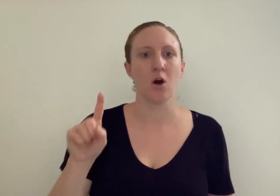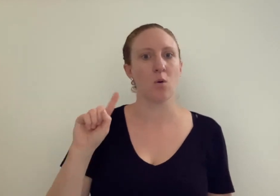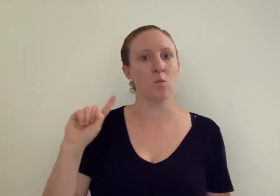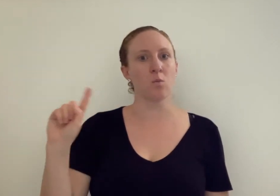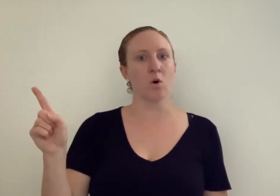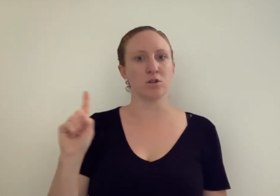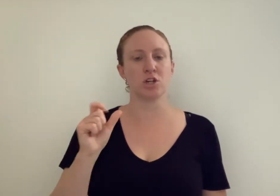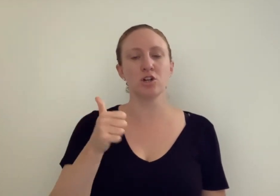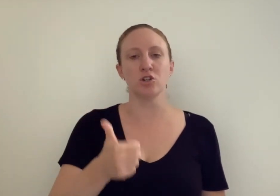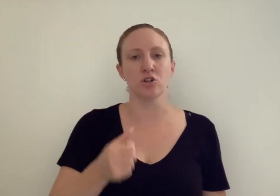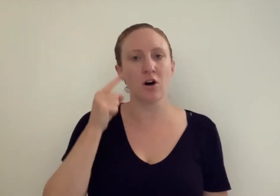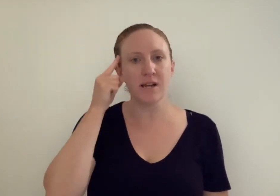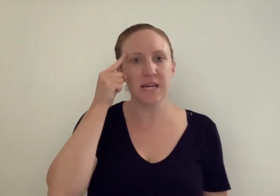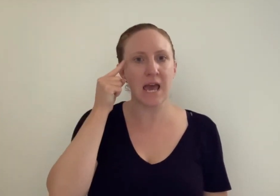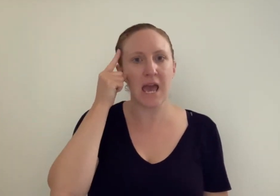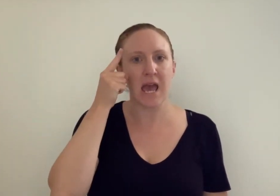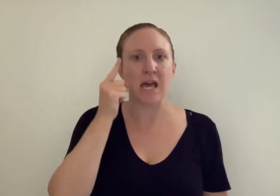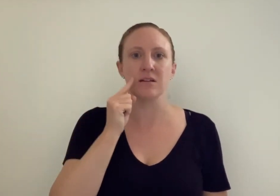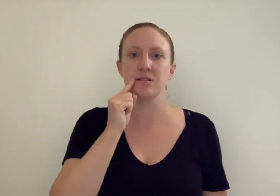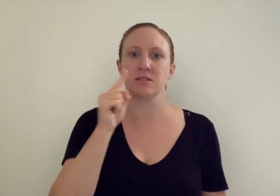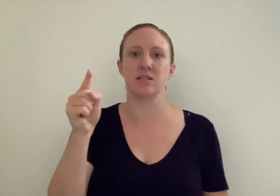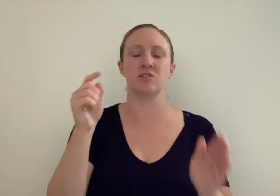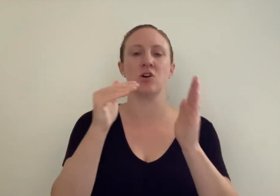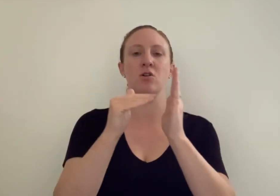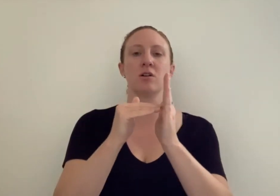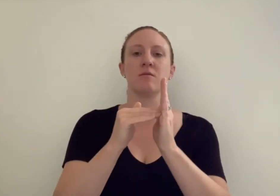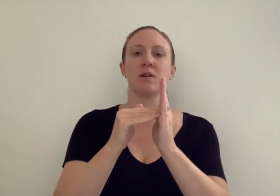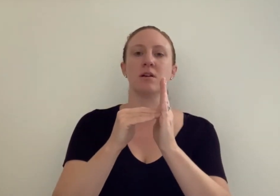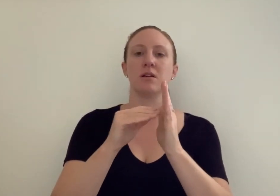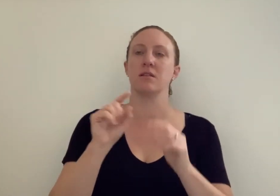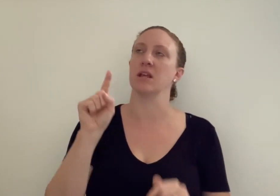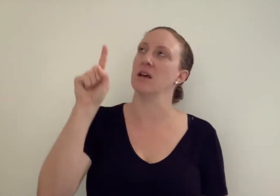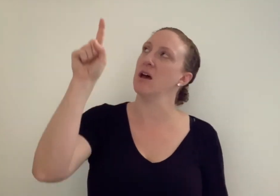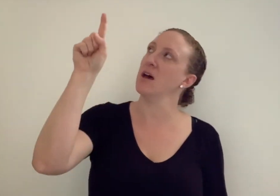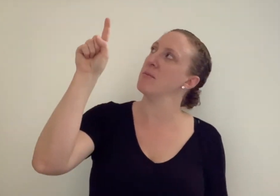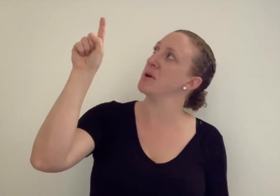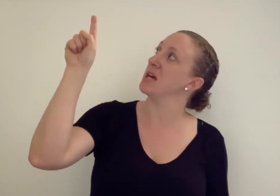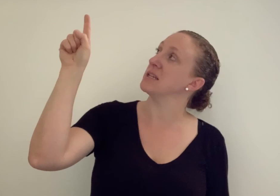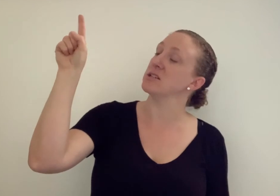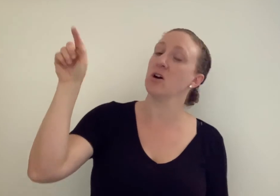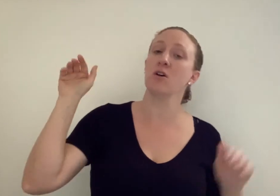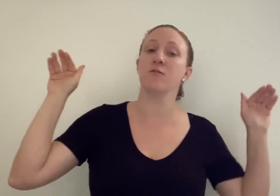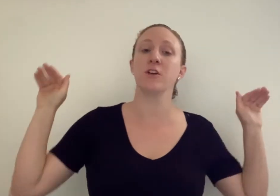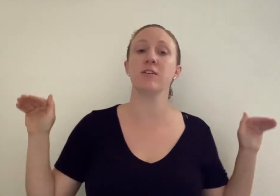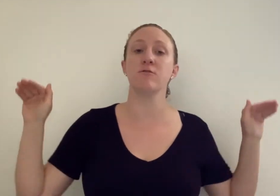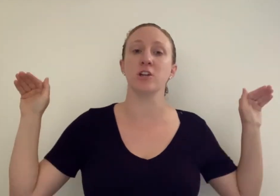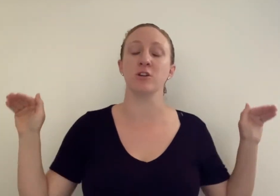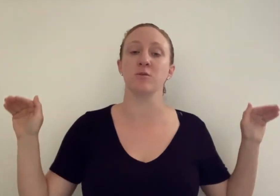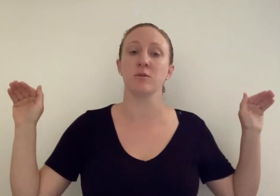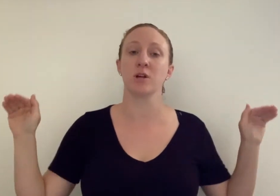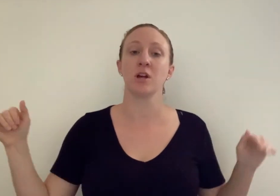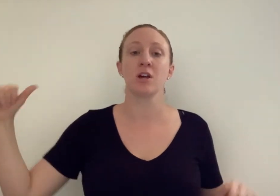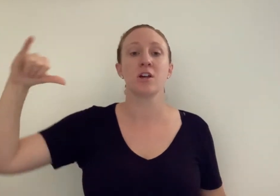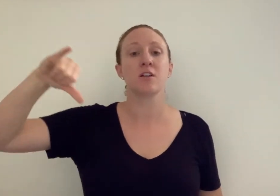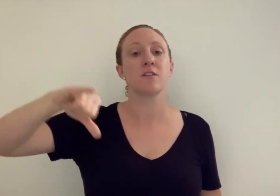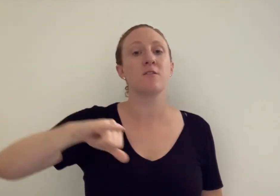What a good idea, said Zog. Then up and off he flew. The